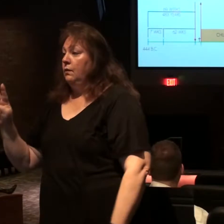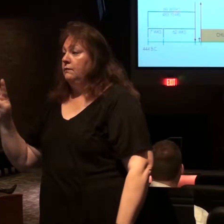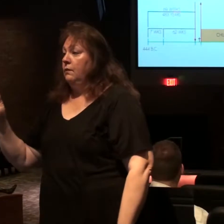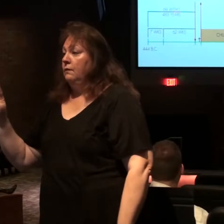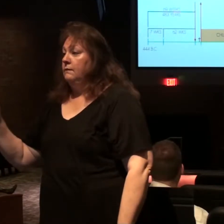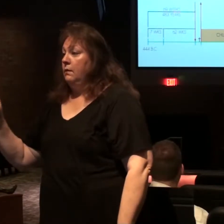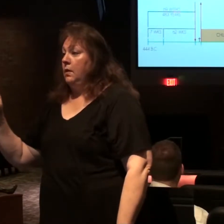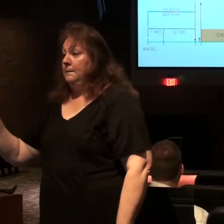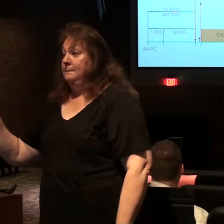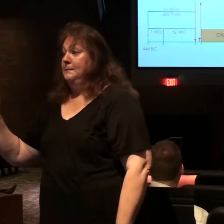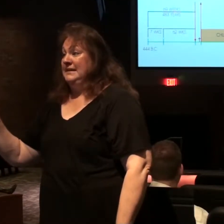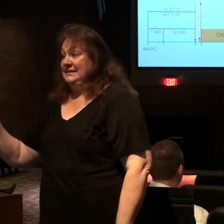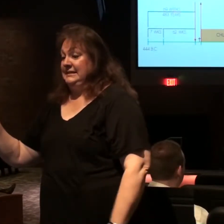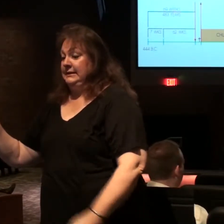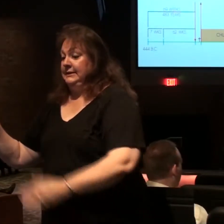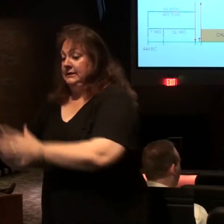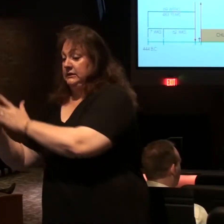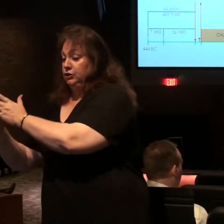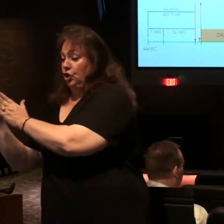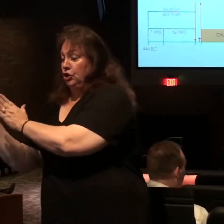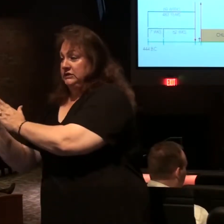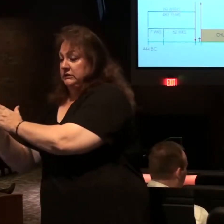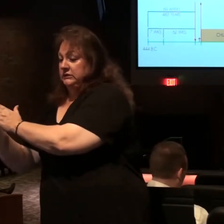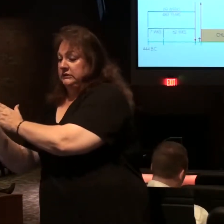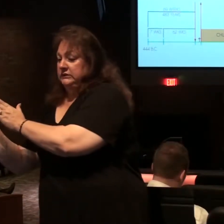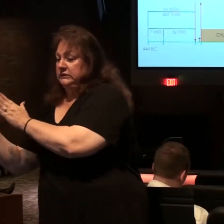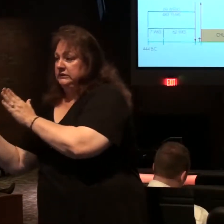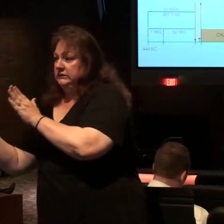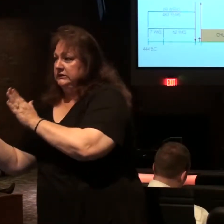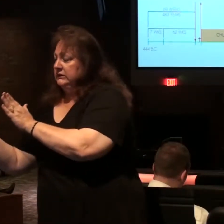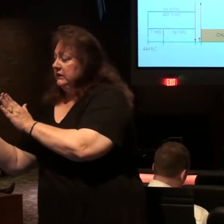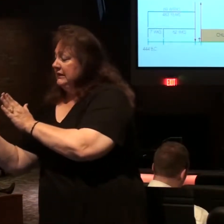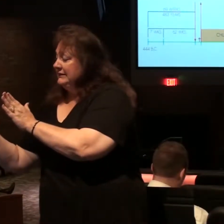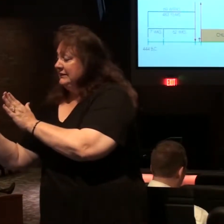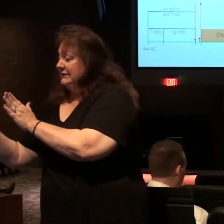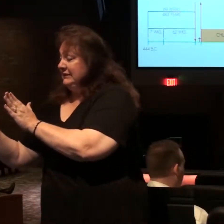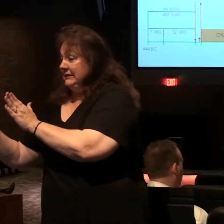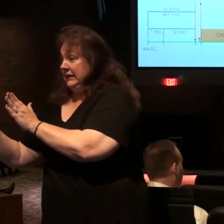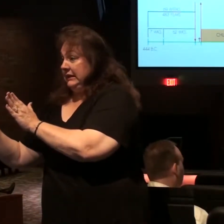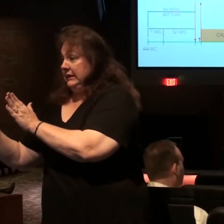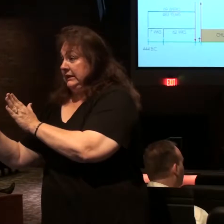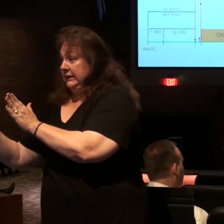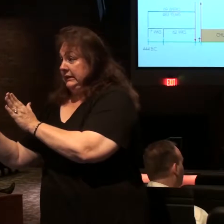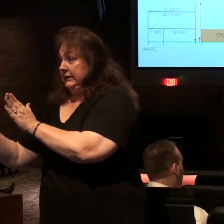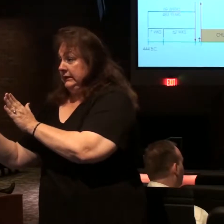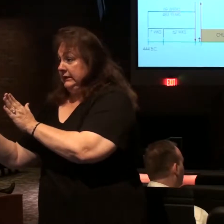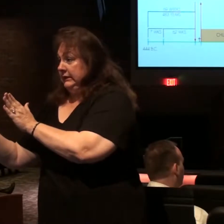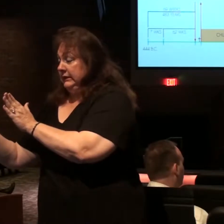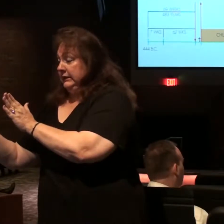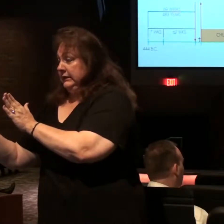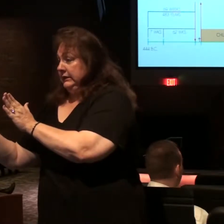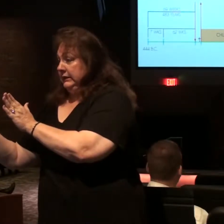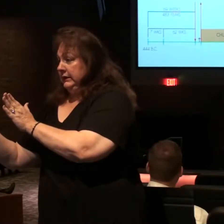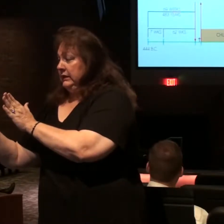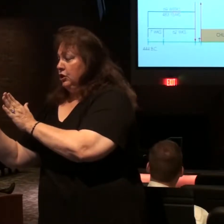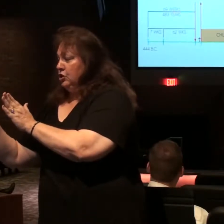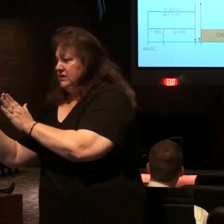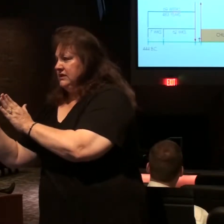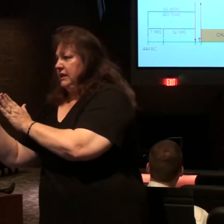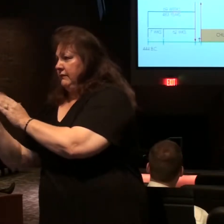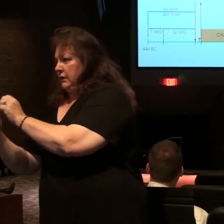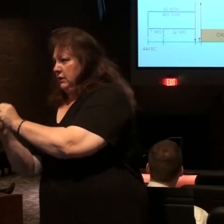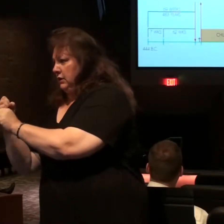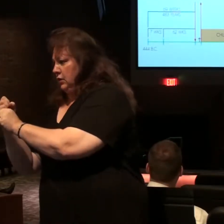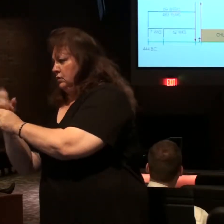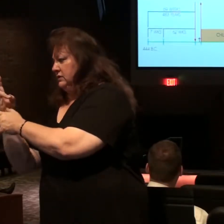and the first 69 periods of 7 they're 7 years